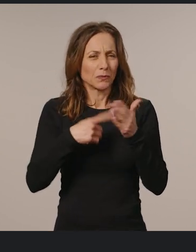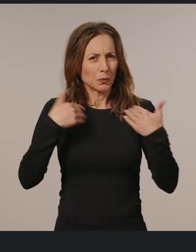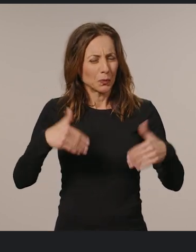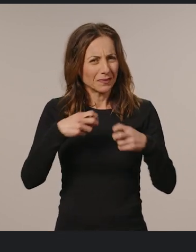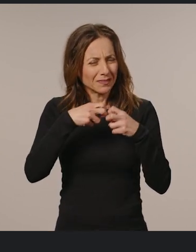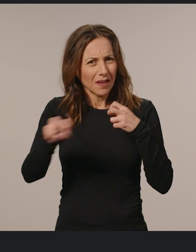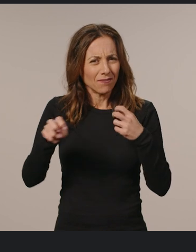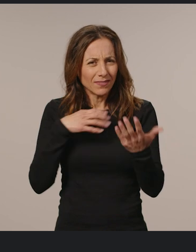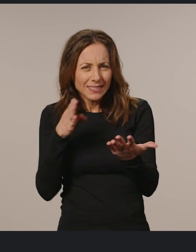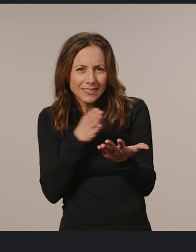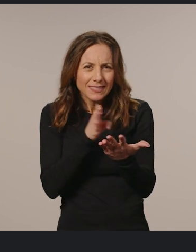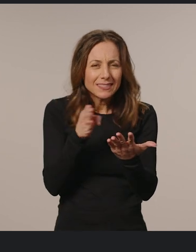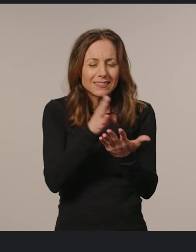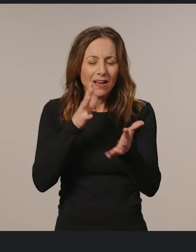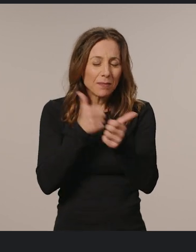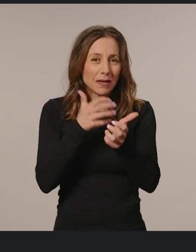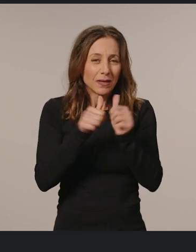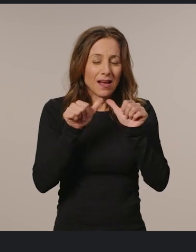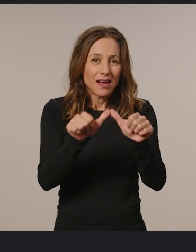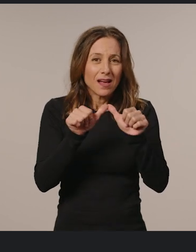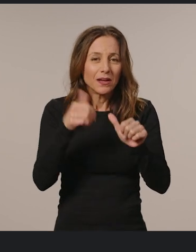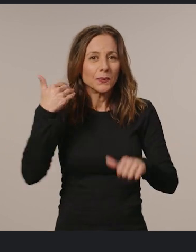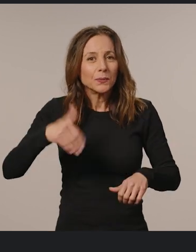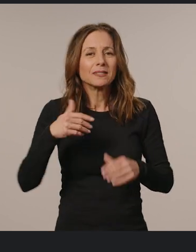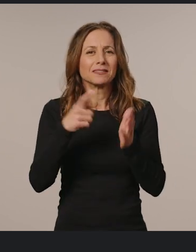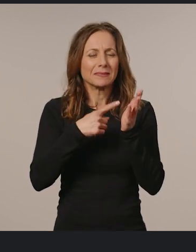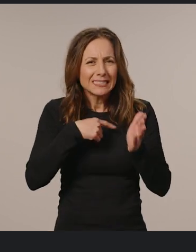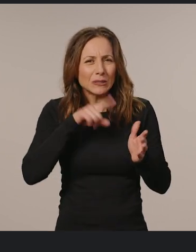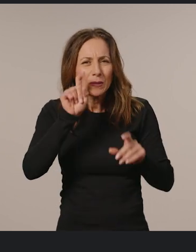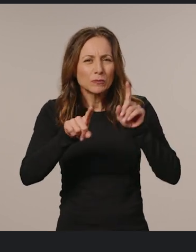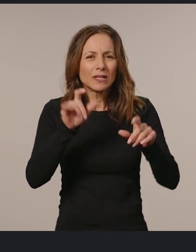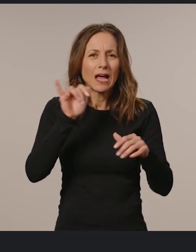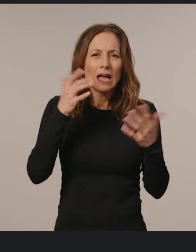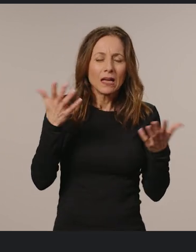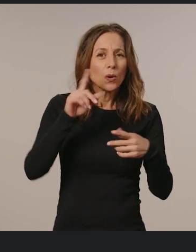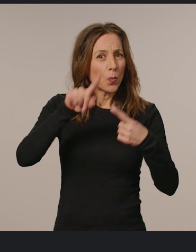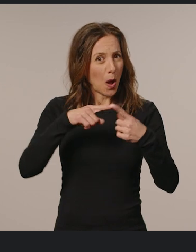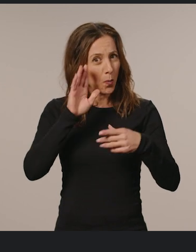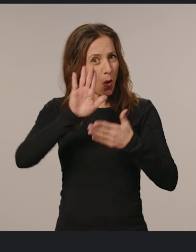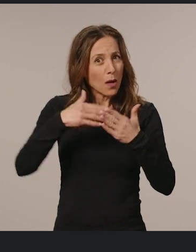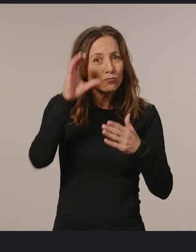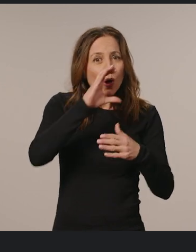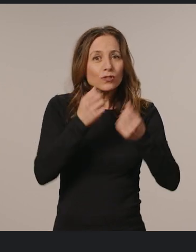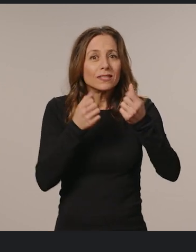hard to navigate all these updates. We always have questions like, when will all browser engines support new features?